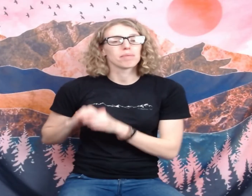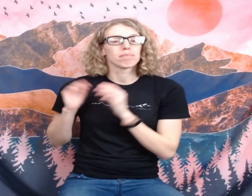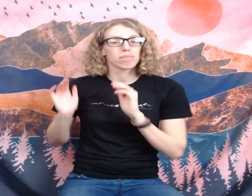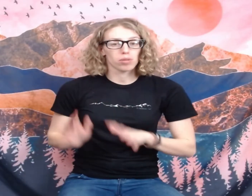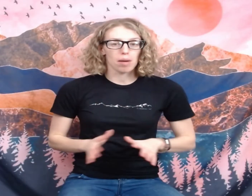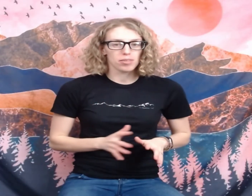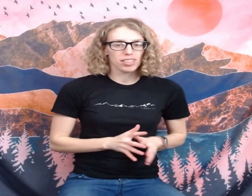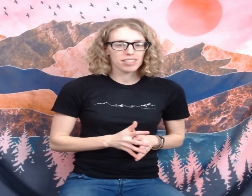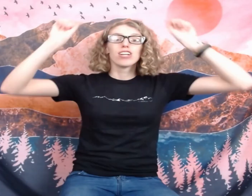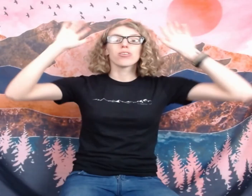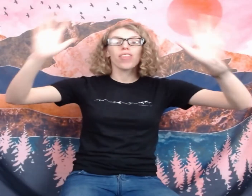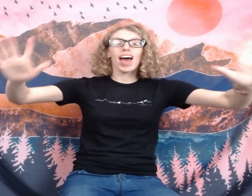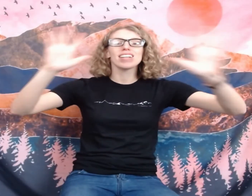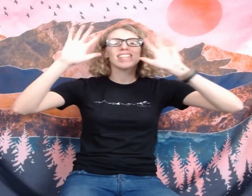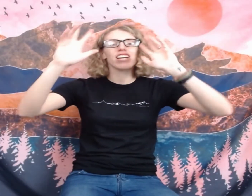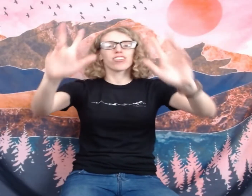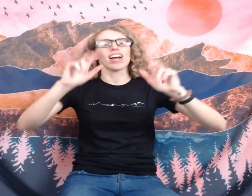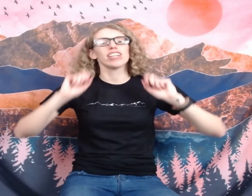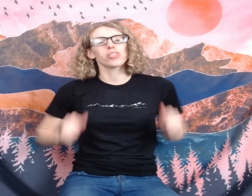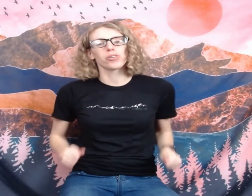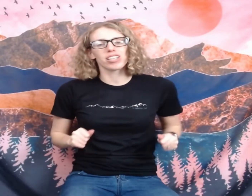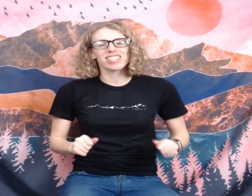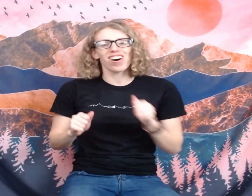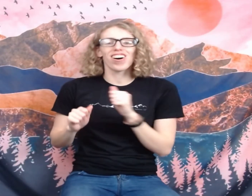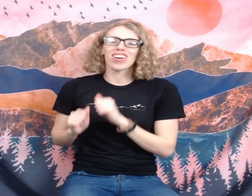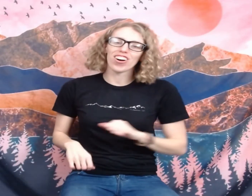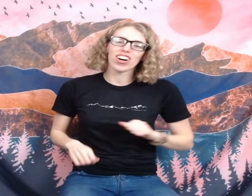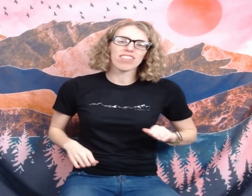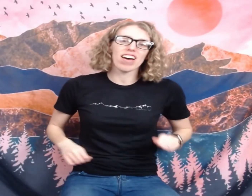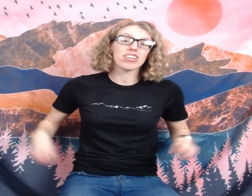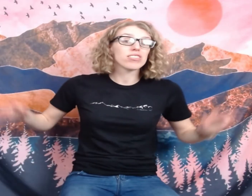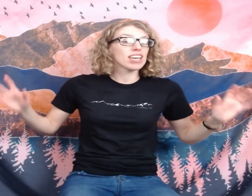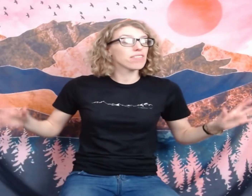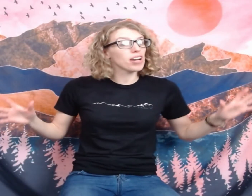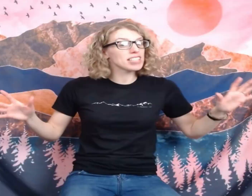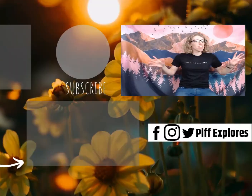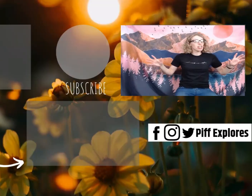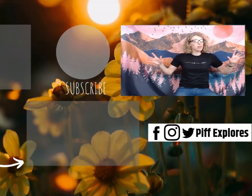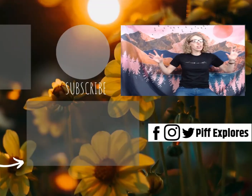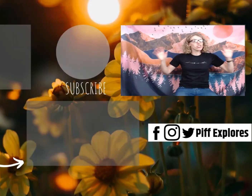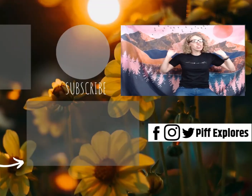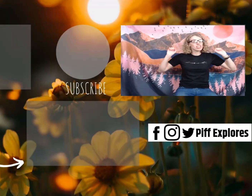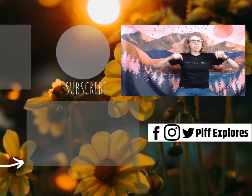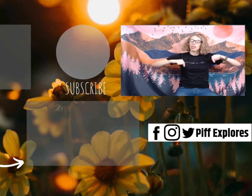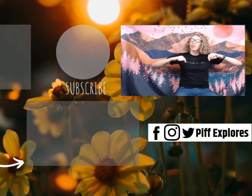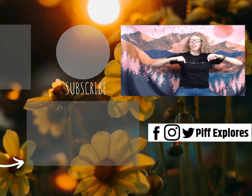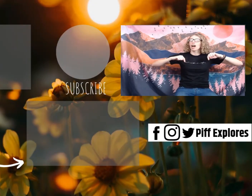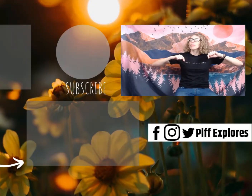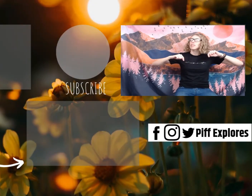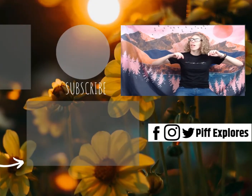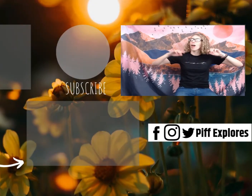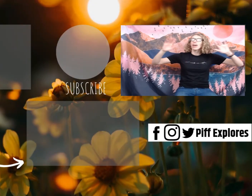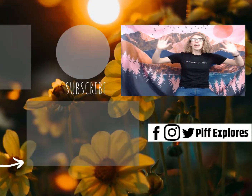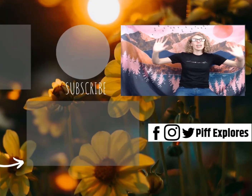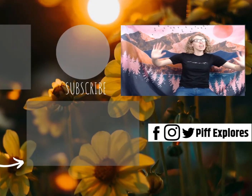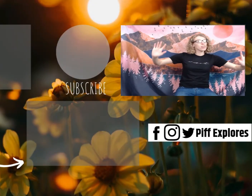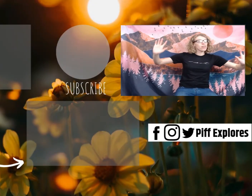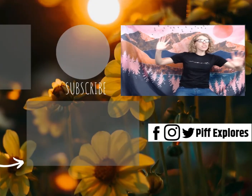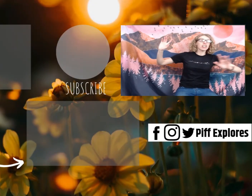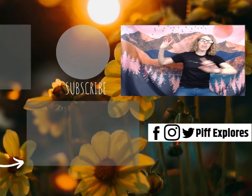properly. So that is a crash course on our values. If you guys have any questions let me know in the comments below. If you haven't already